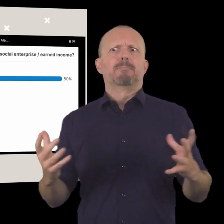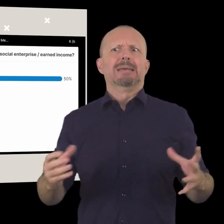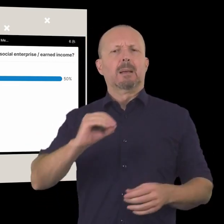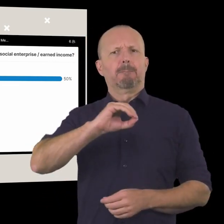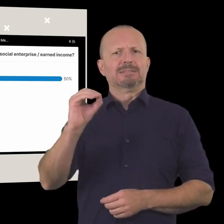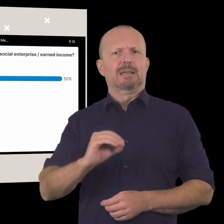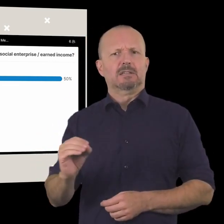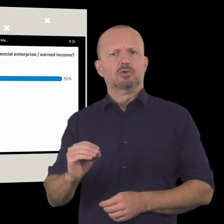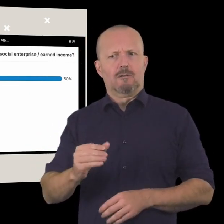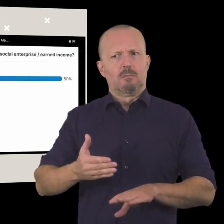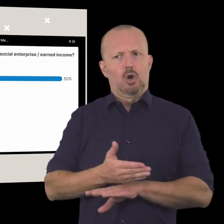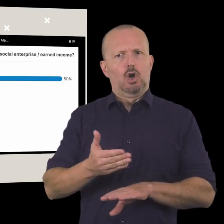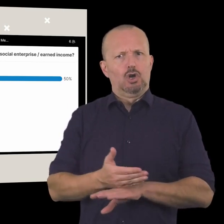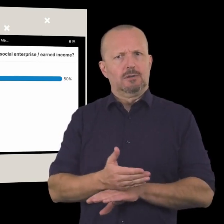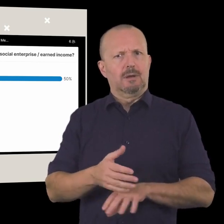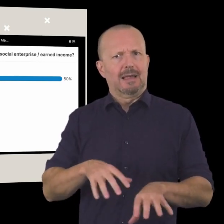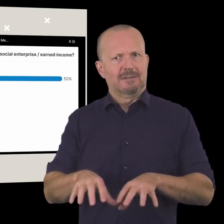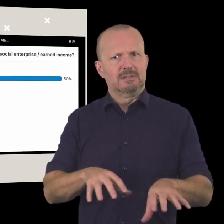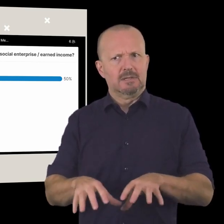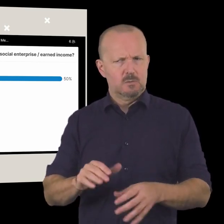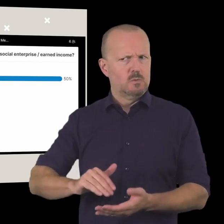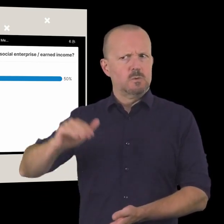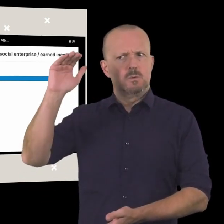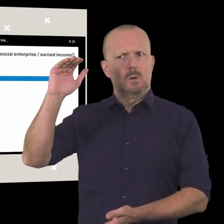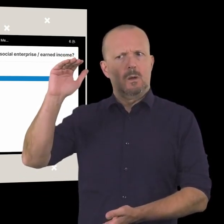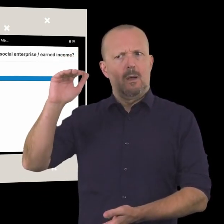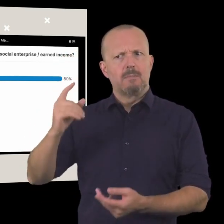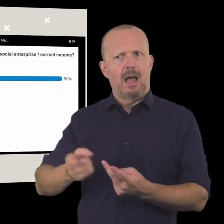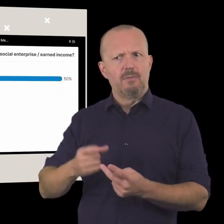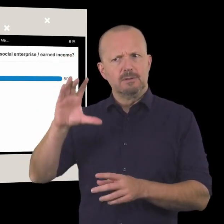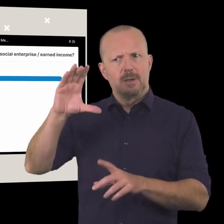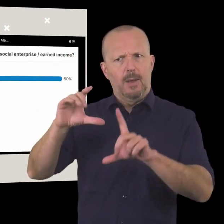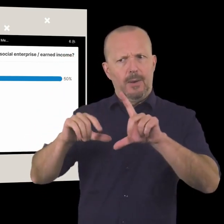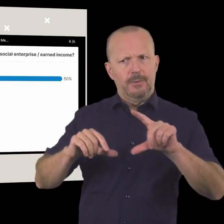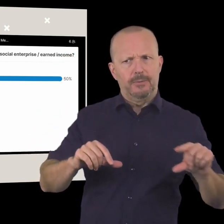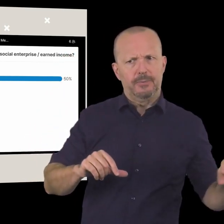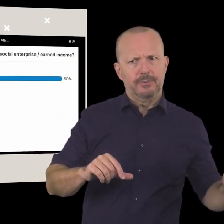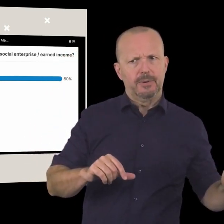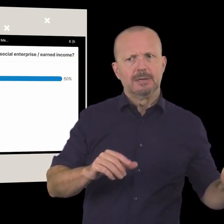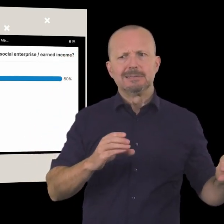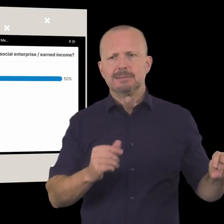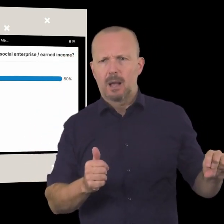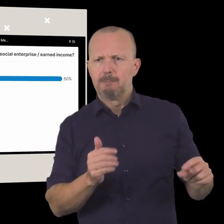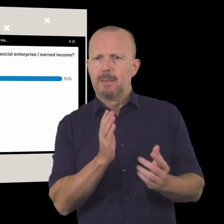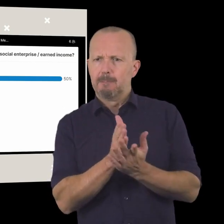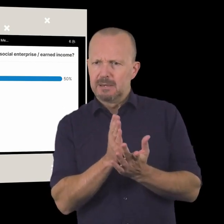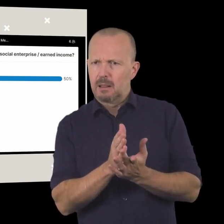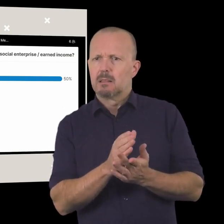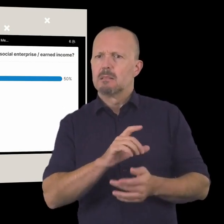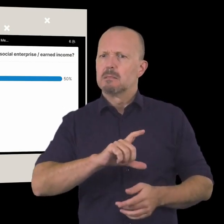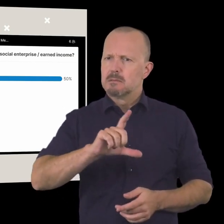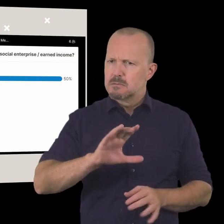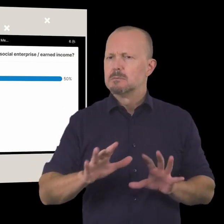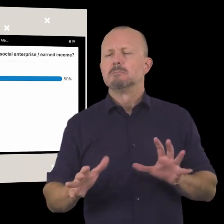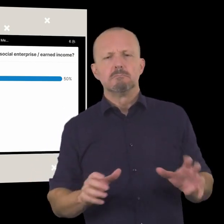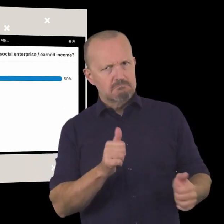you're generating a huge percentage of your income from earned activities uh and for some of you it's lesser end of the scale and for some of you you're